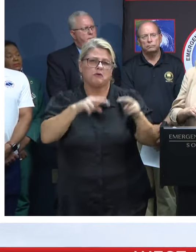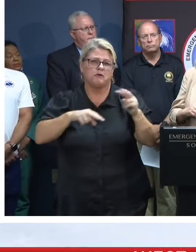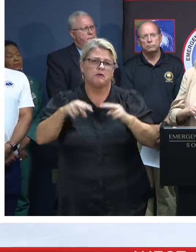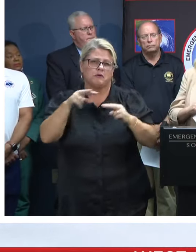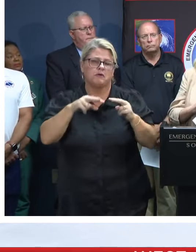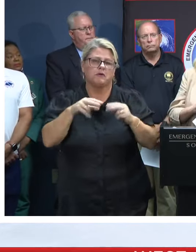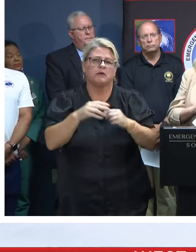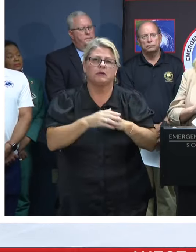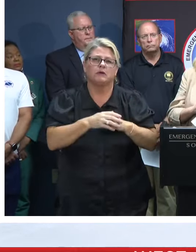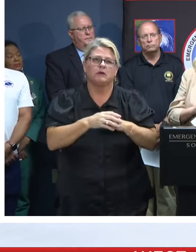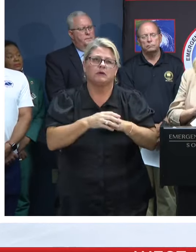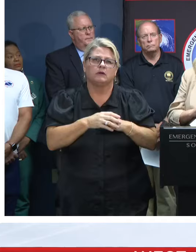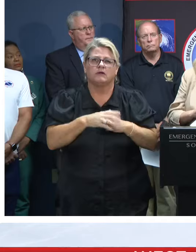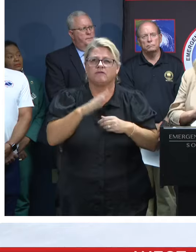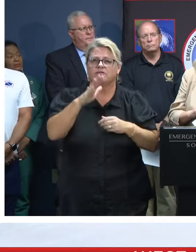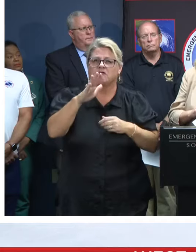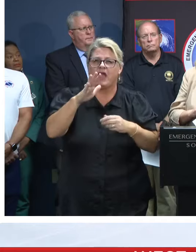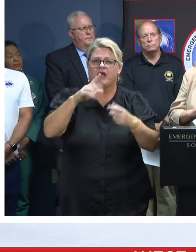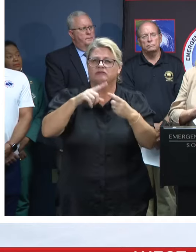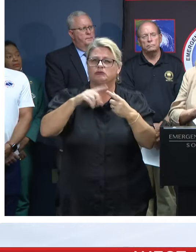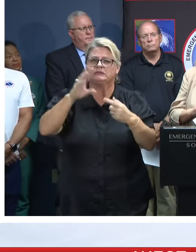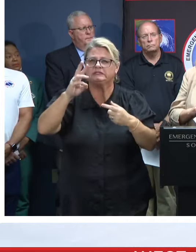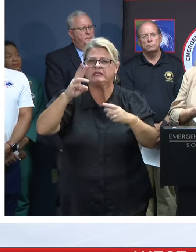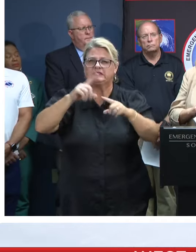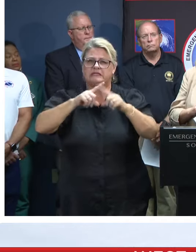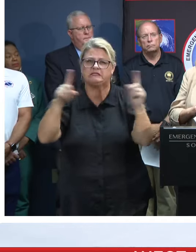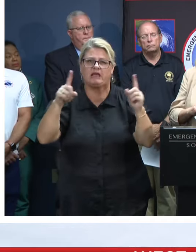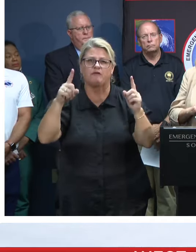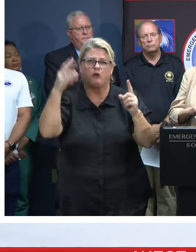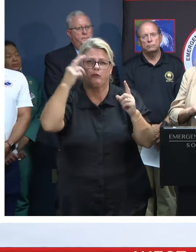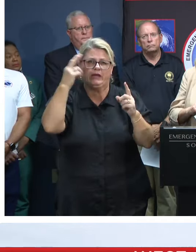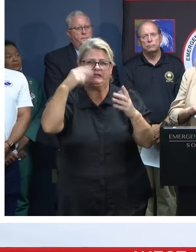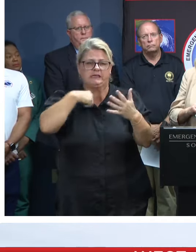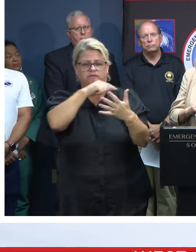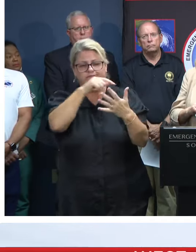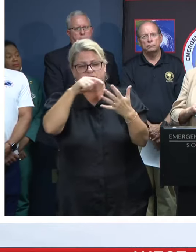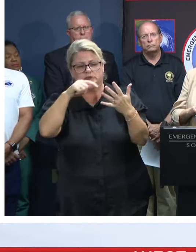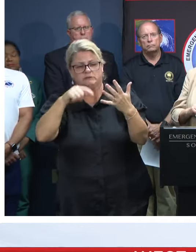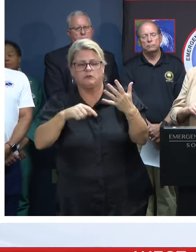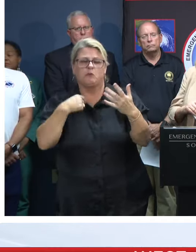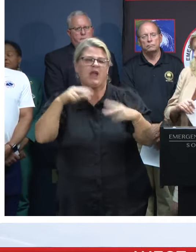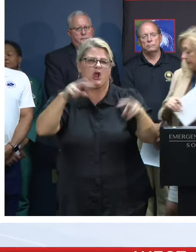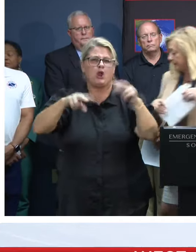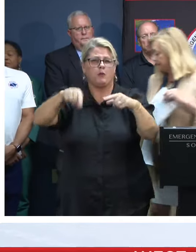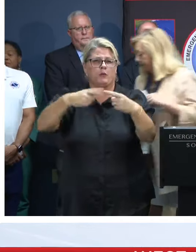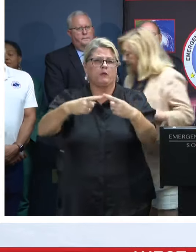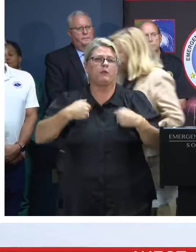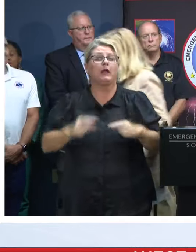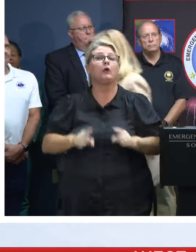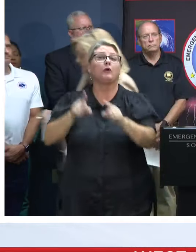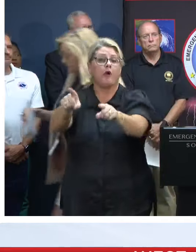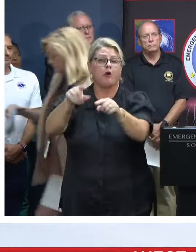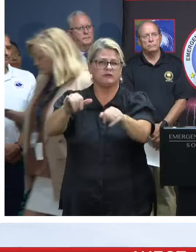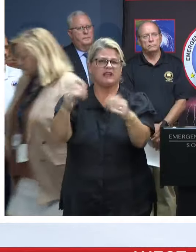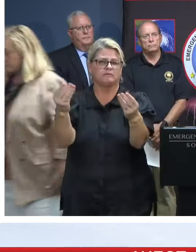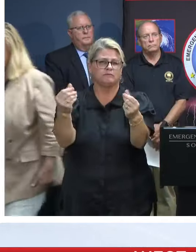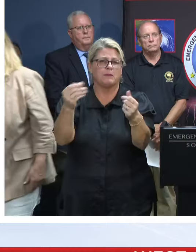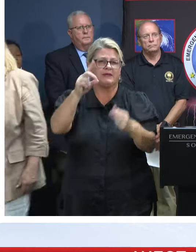five or six different factors and criteria that we use. More questions.